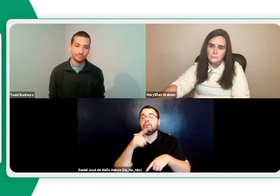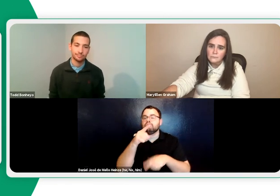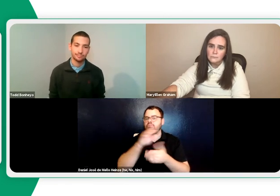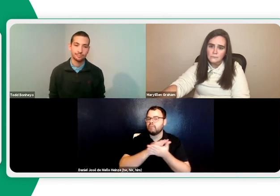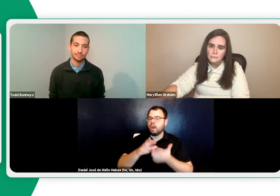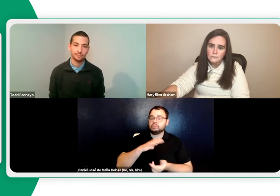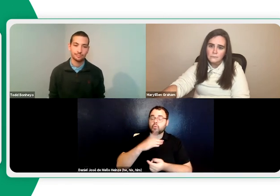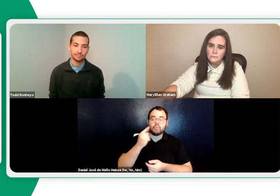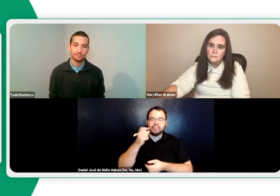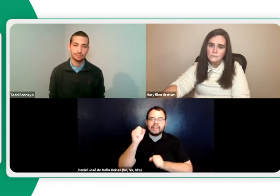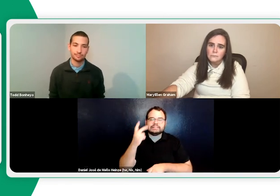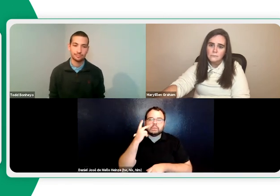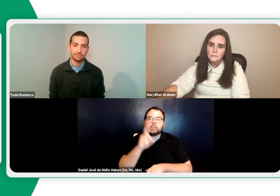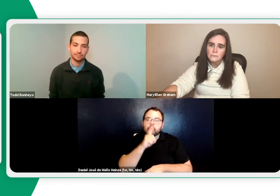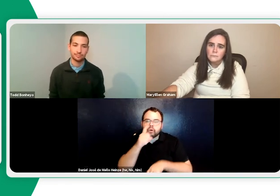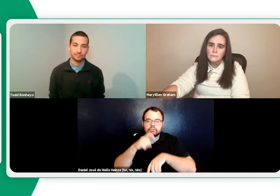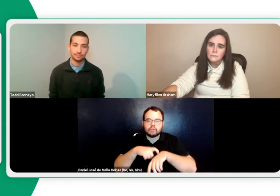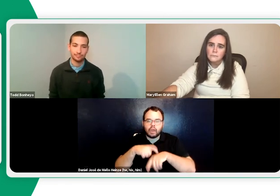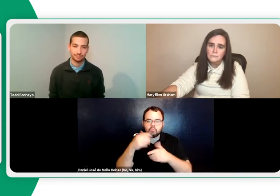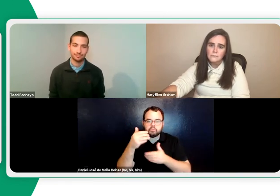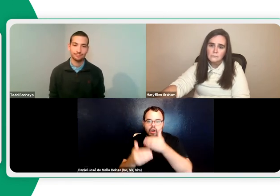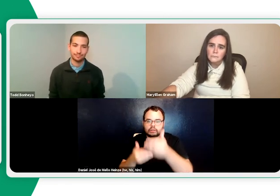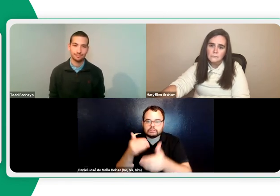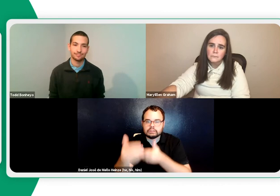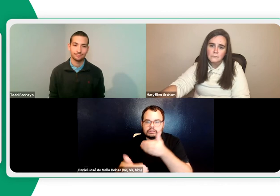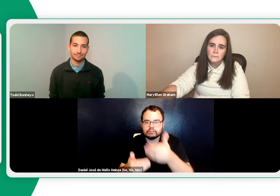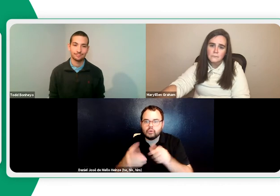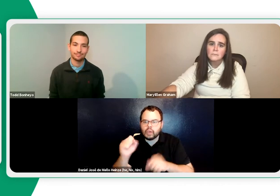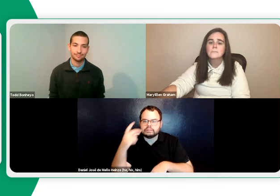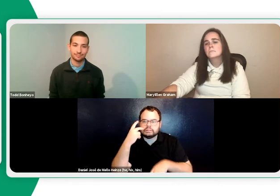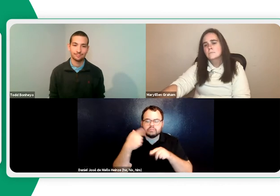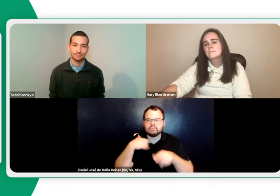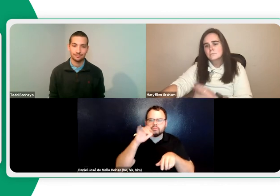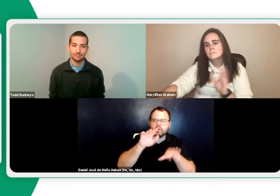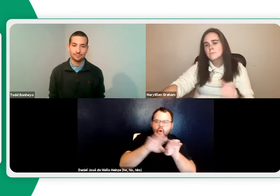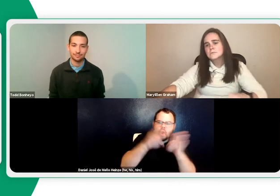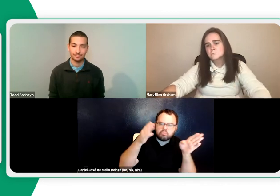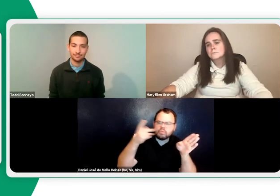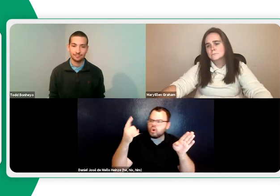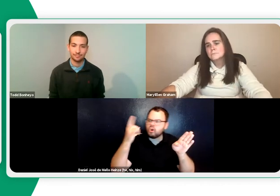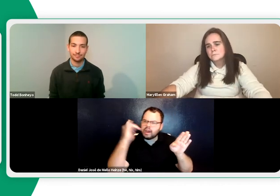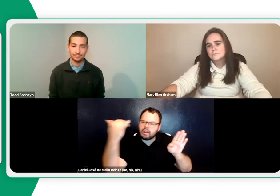student can then type in their answers, and that's really nice. Then you can see that happening in real time,